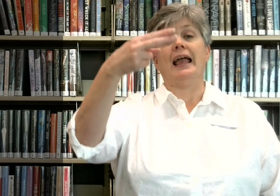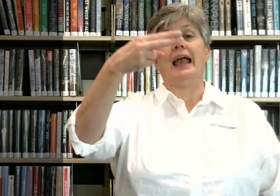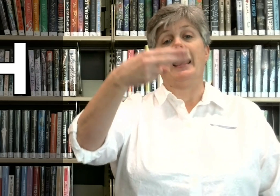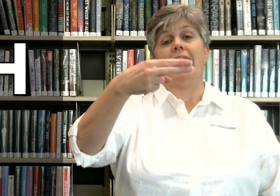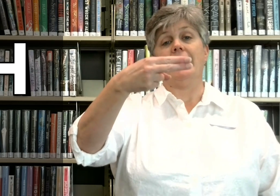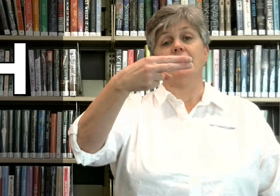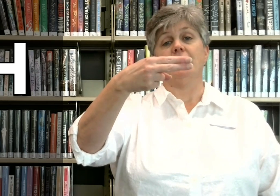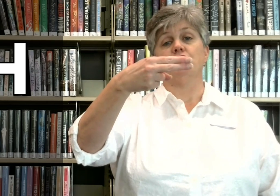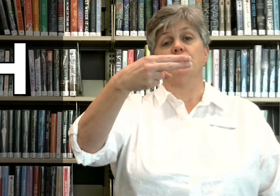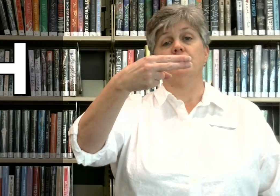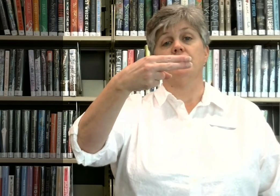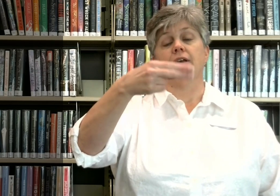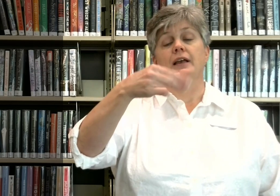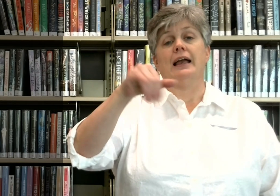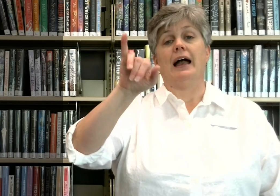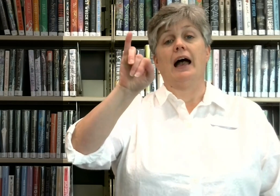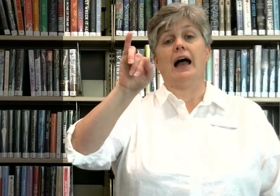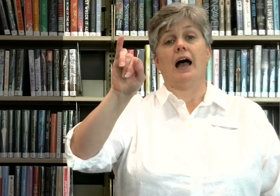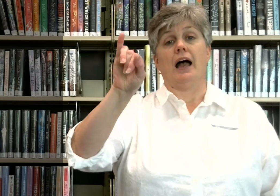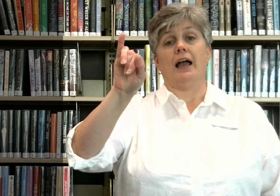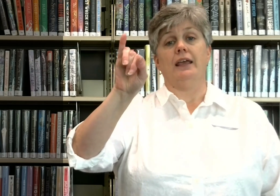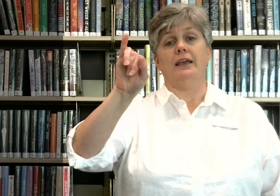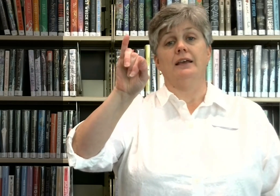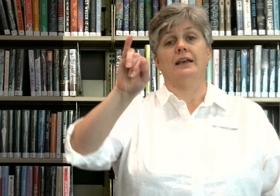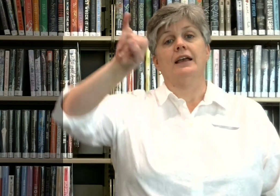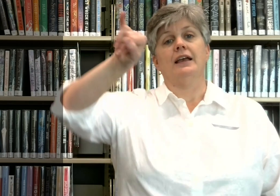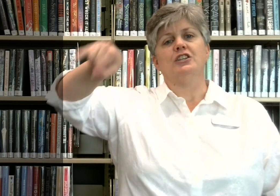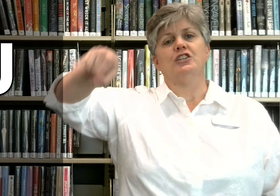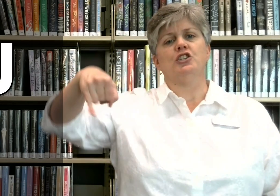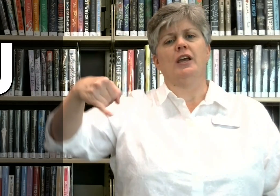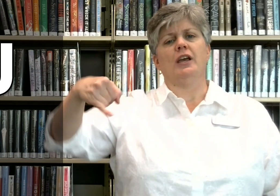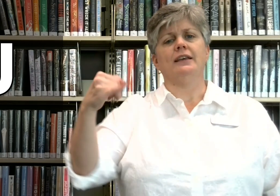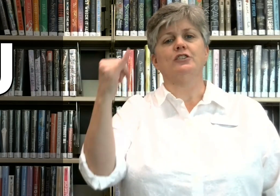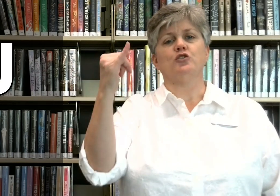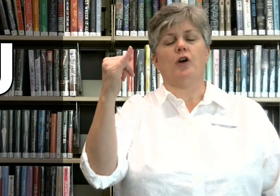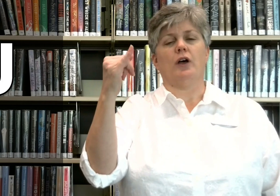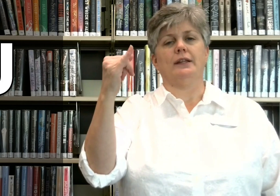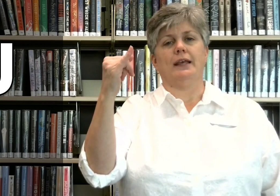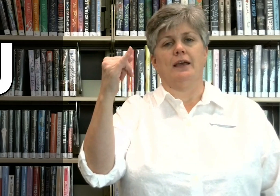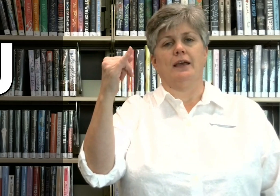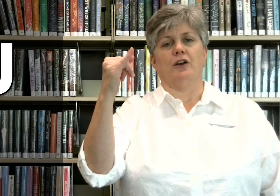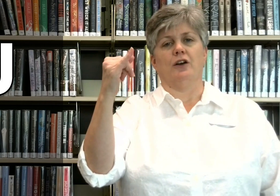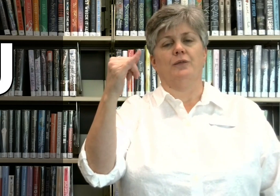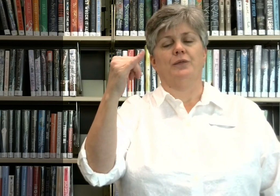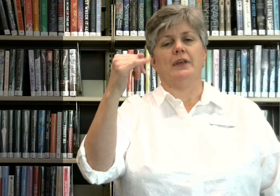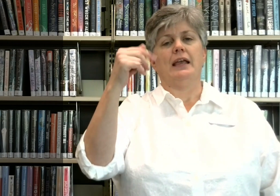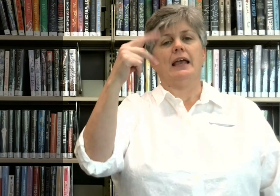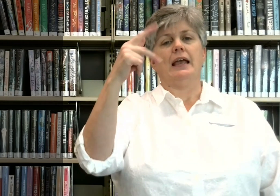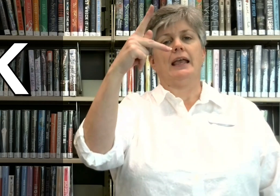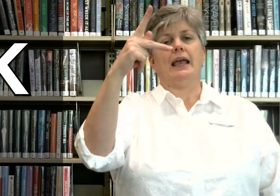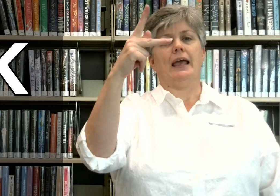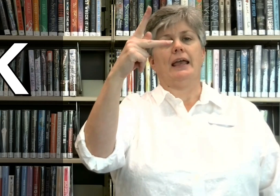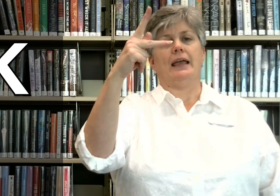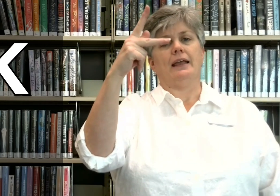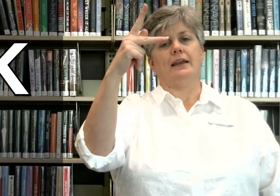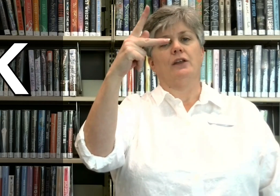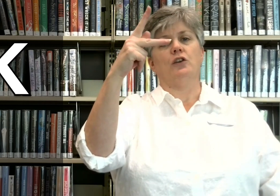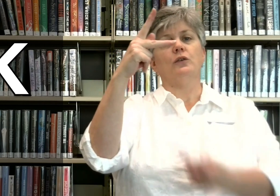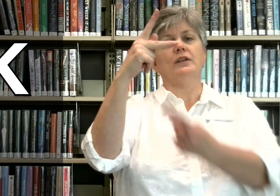H, I, J. You get to draw in the air. K. Now notice